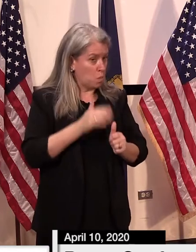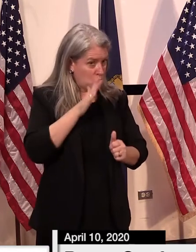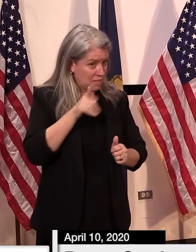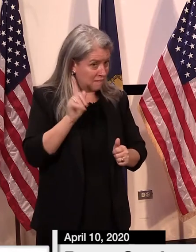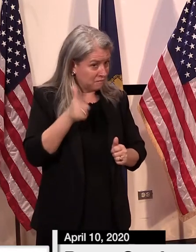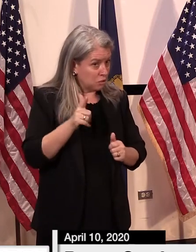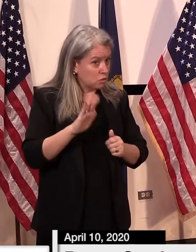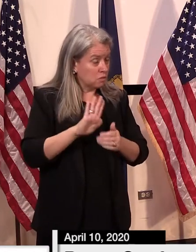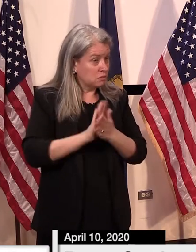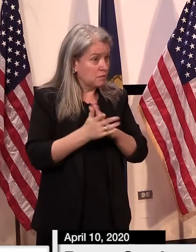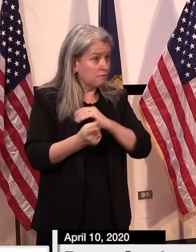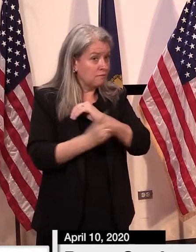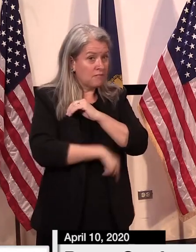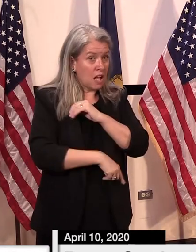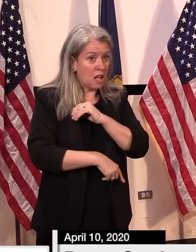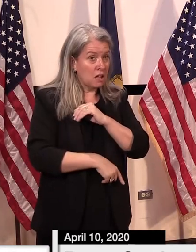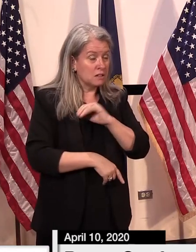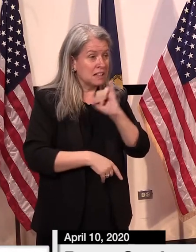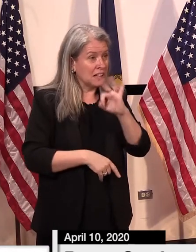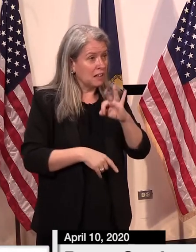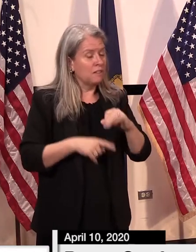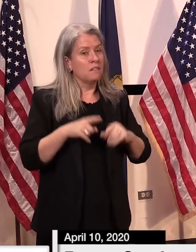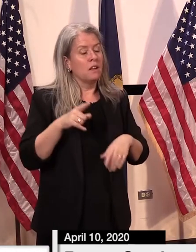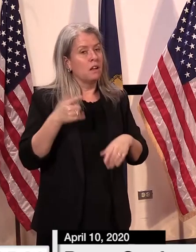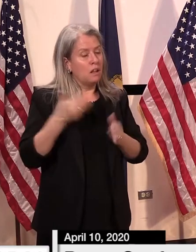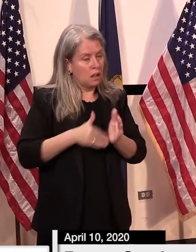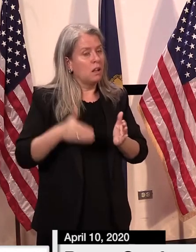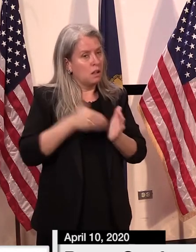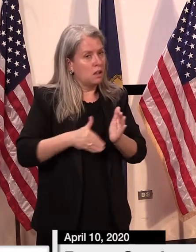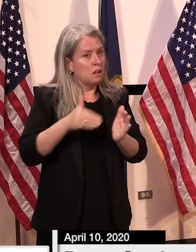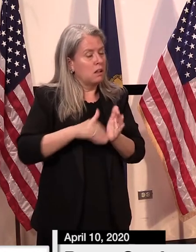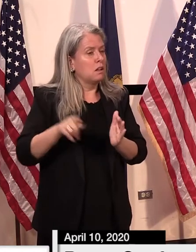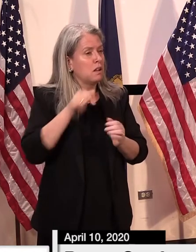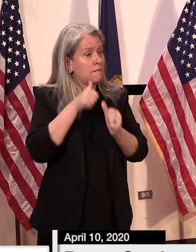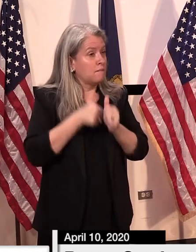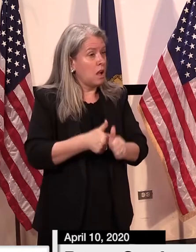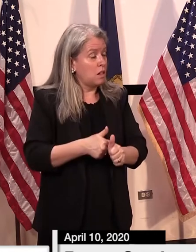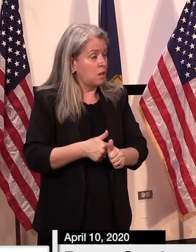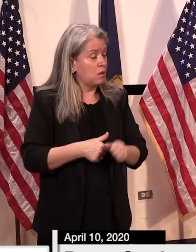get fined if they don't adhere by the recommendation given by the state?